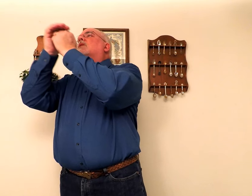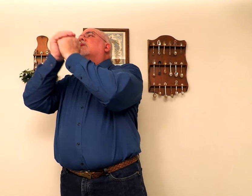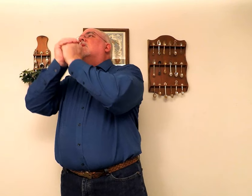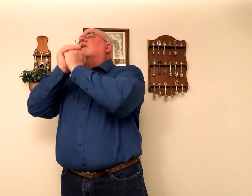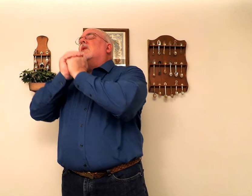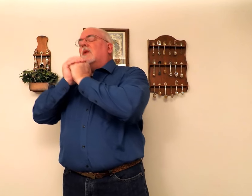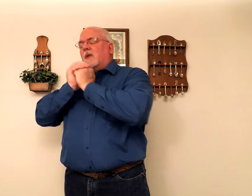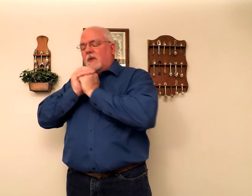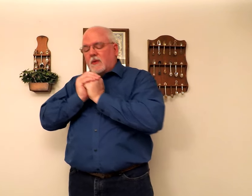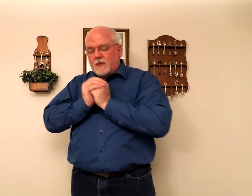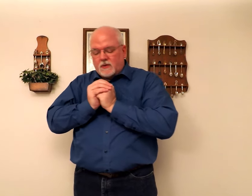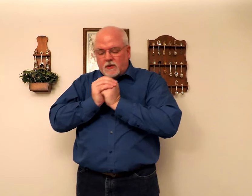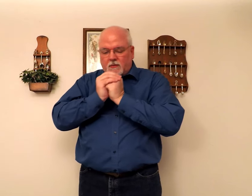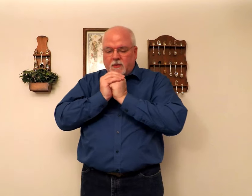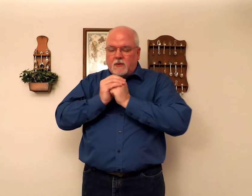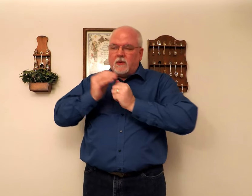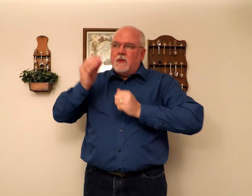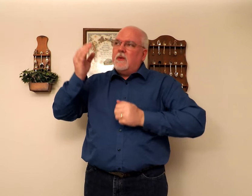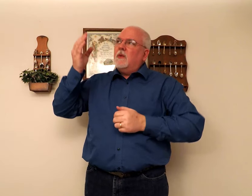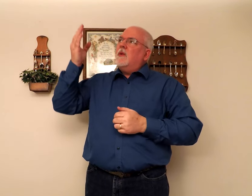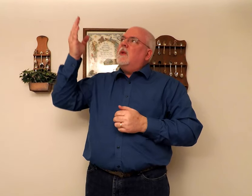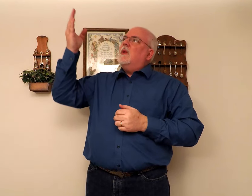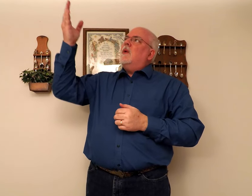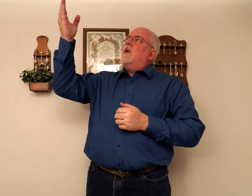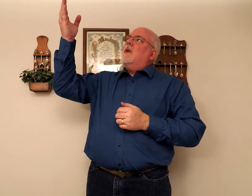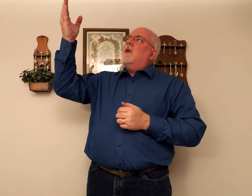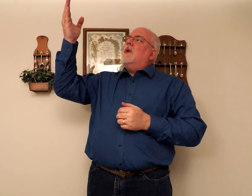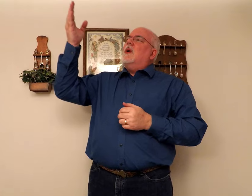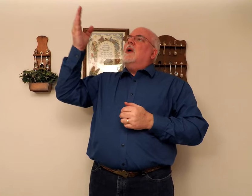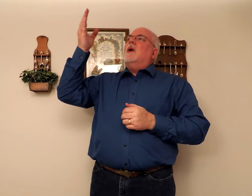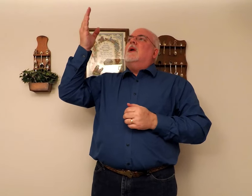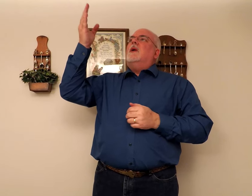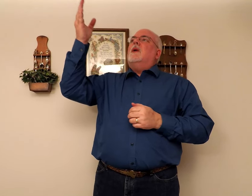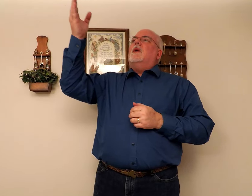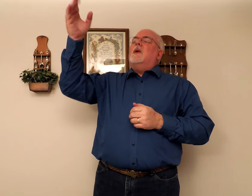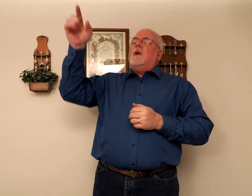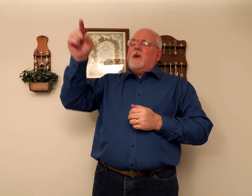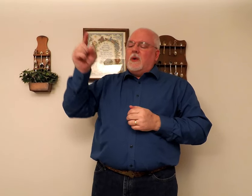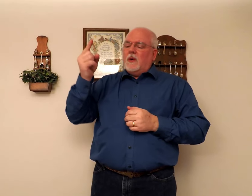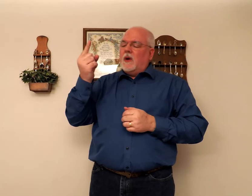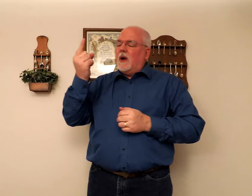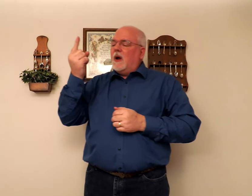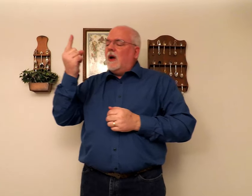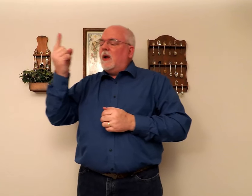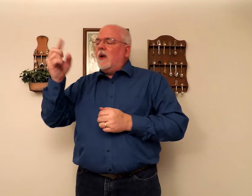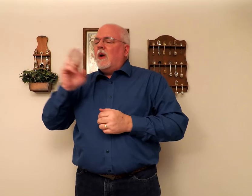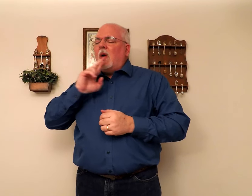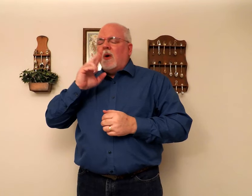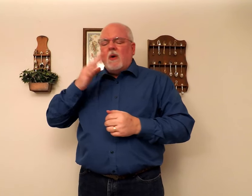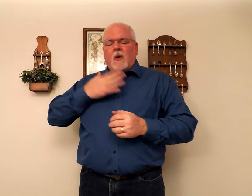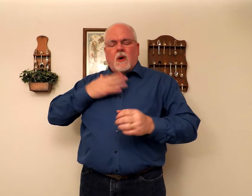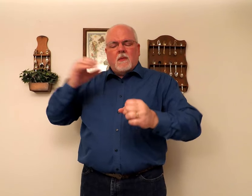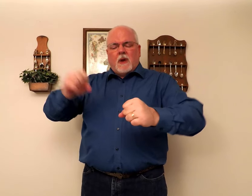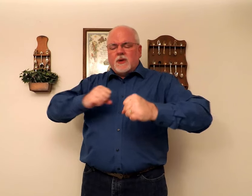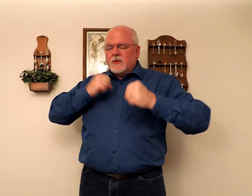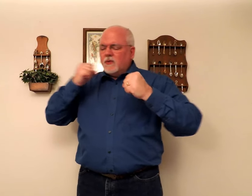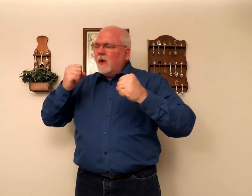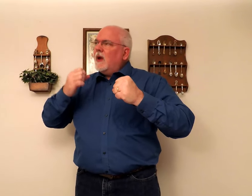worship you. You alone are my strength,